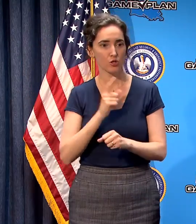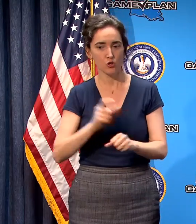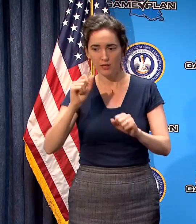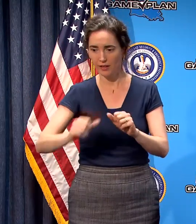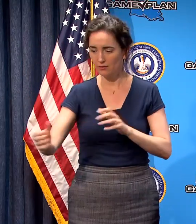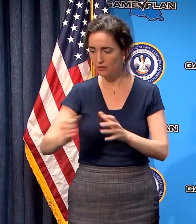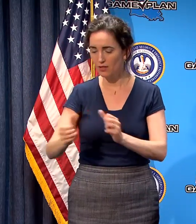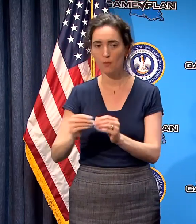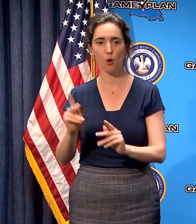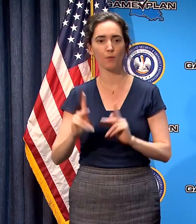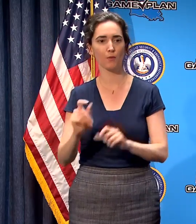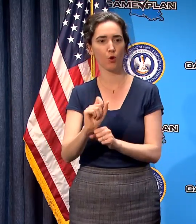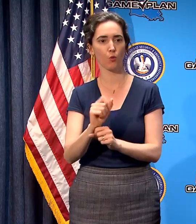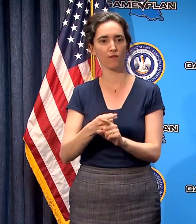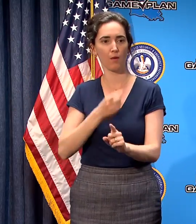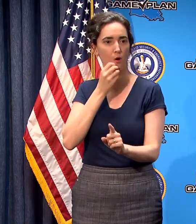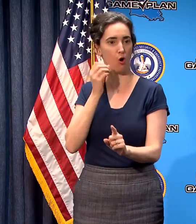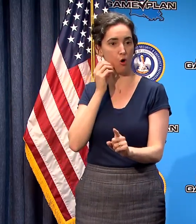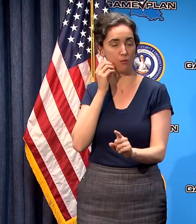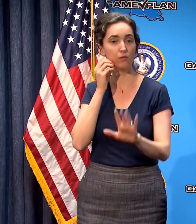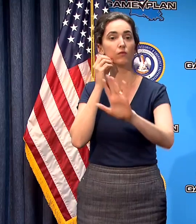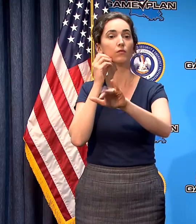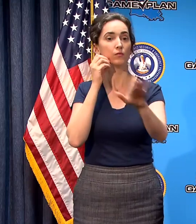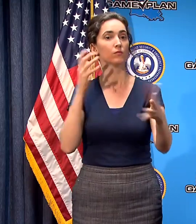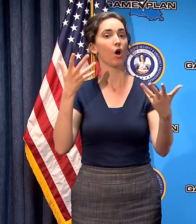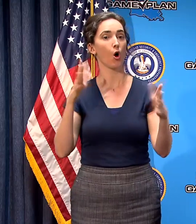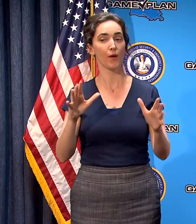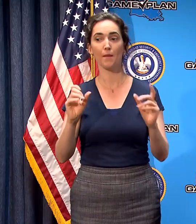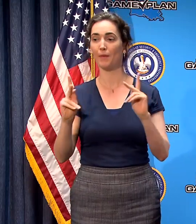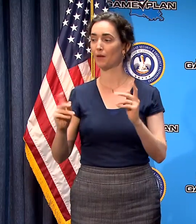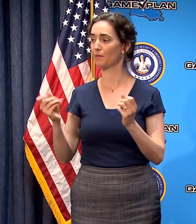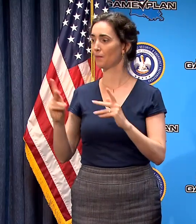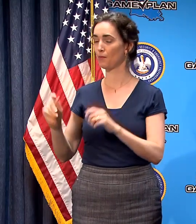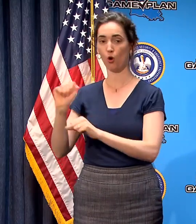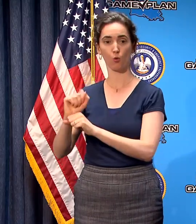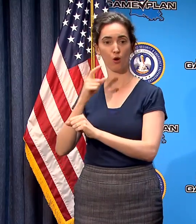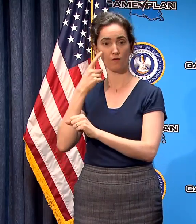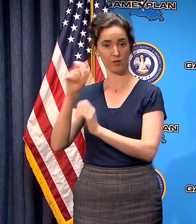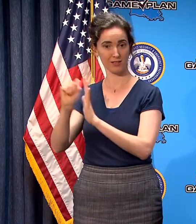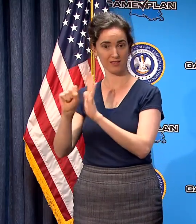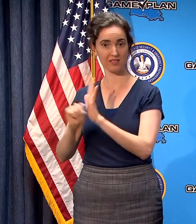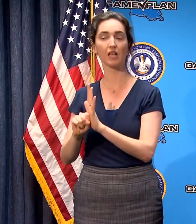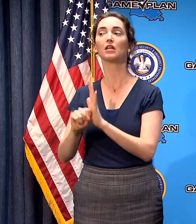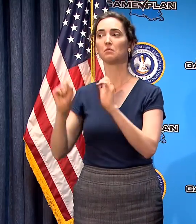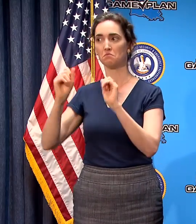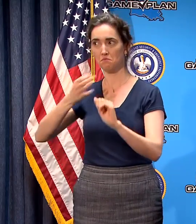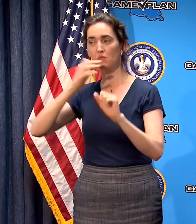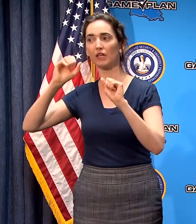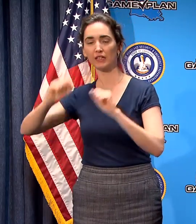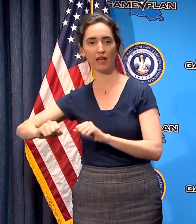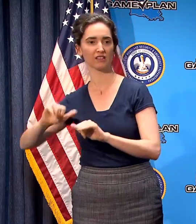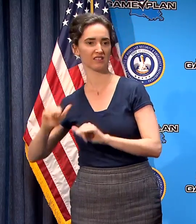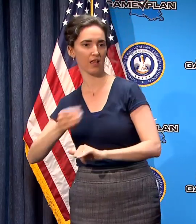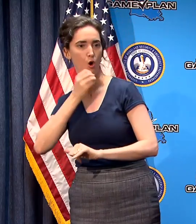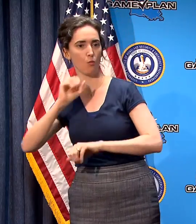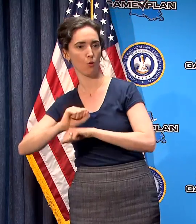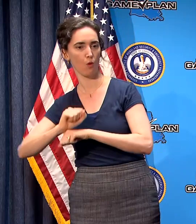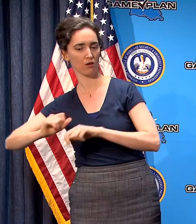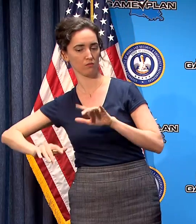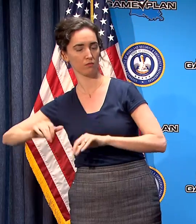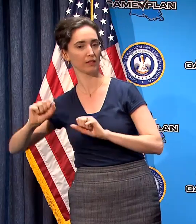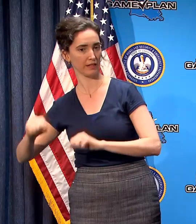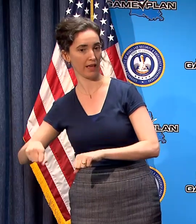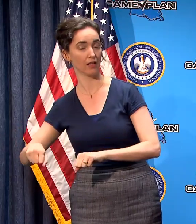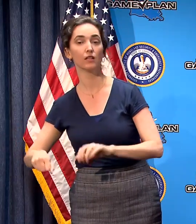a number of state employees already had that capacity we're increasing that capacity over time but essential state government